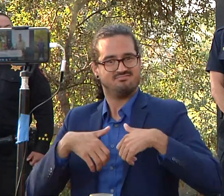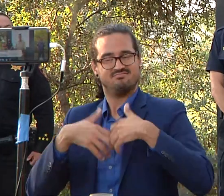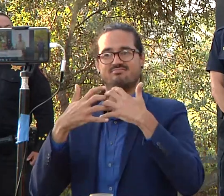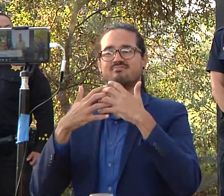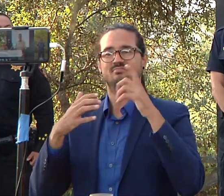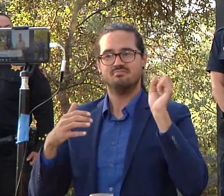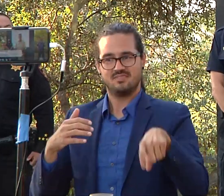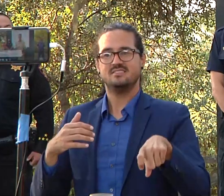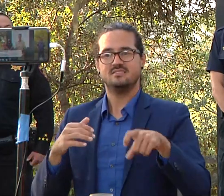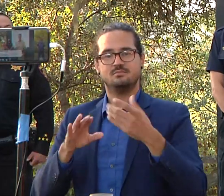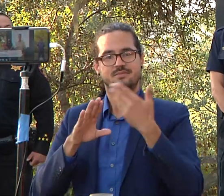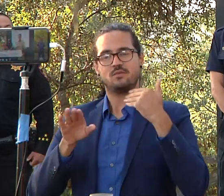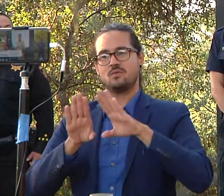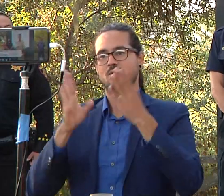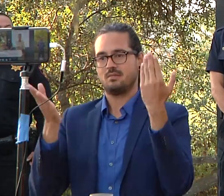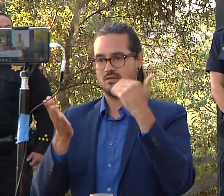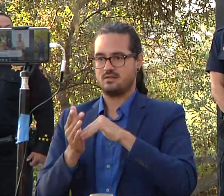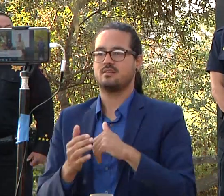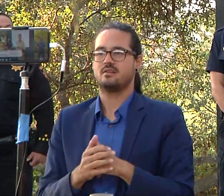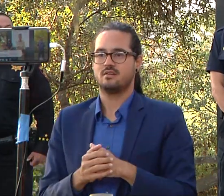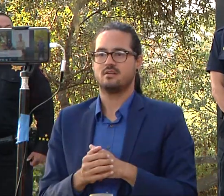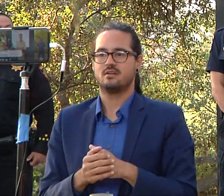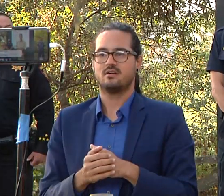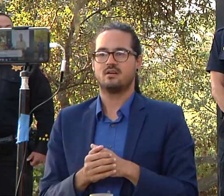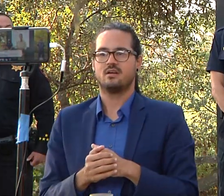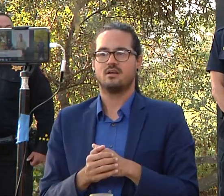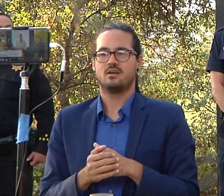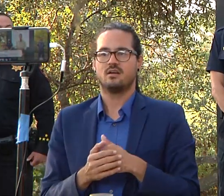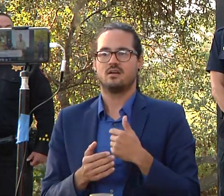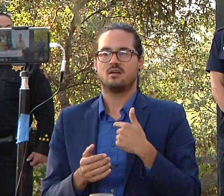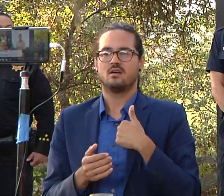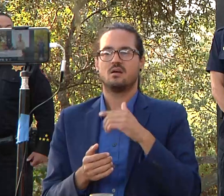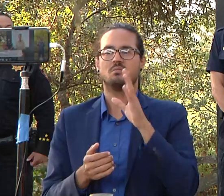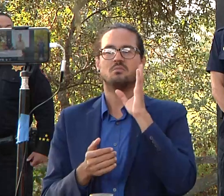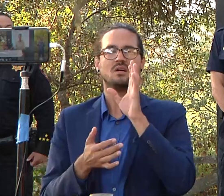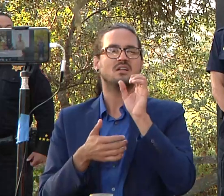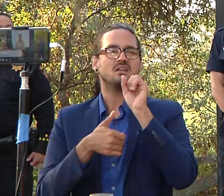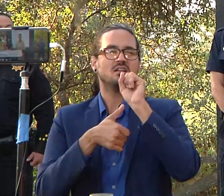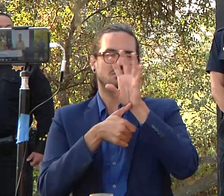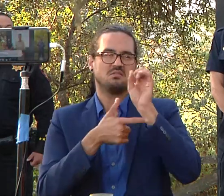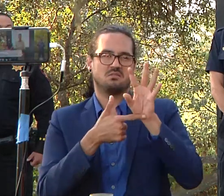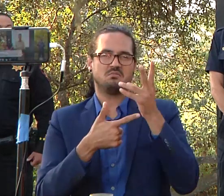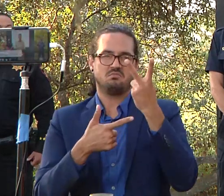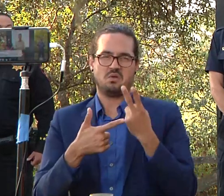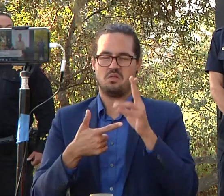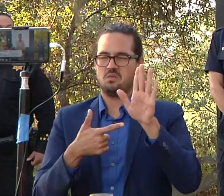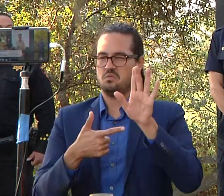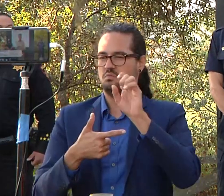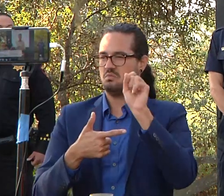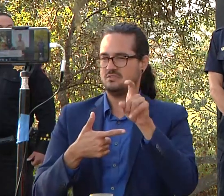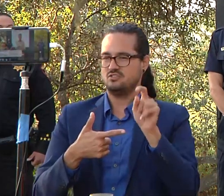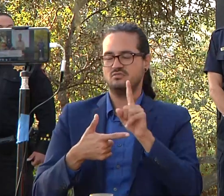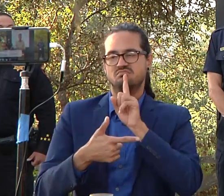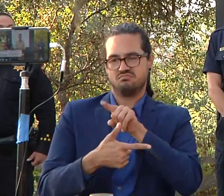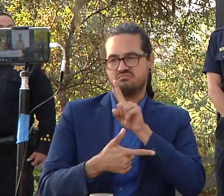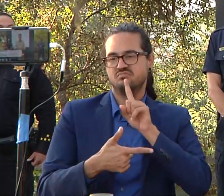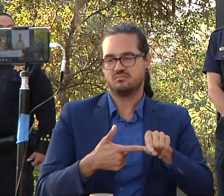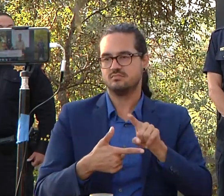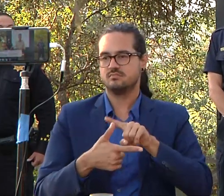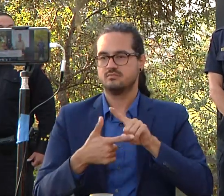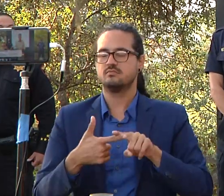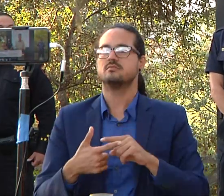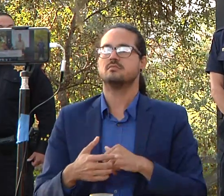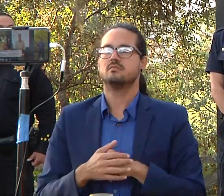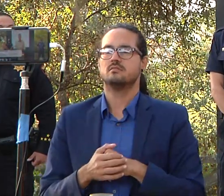so i'm gonna give you a and i'm gonna catch both both parts of your question there one has to do with repopulation and when i i believe that's part of your question the